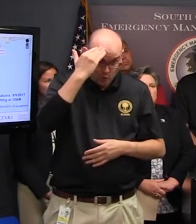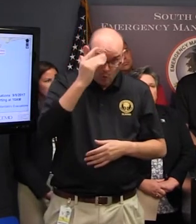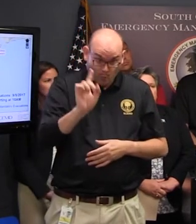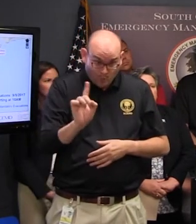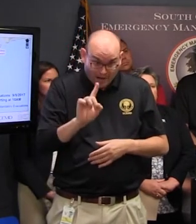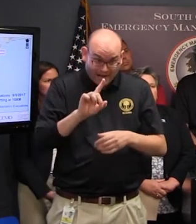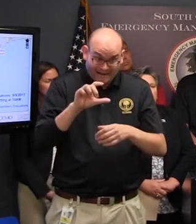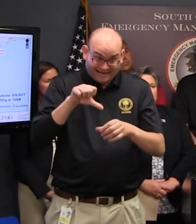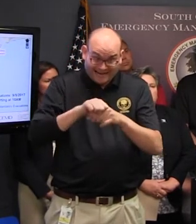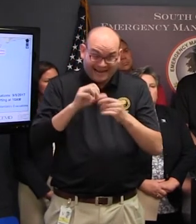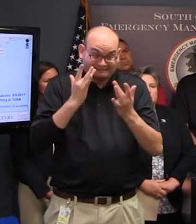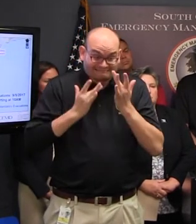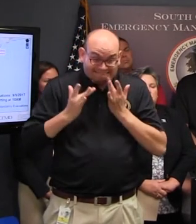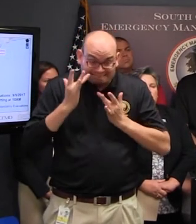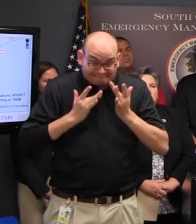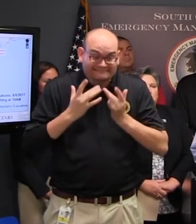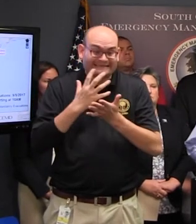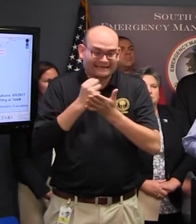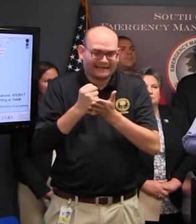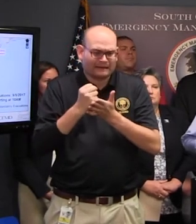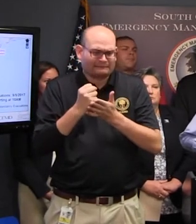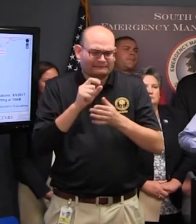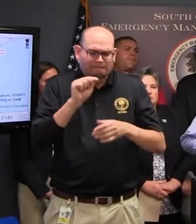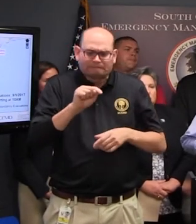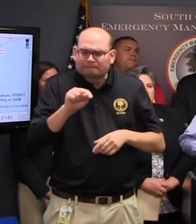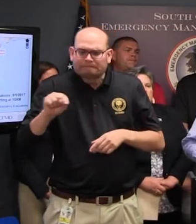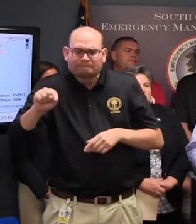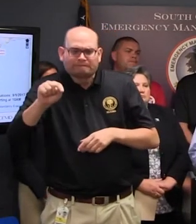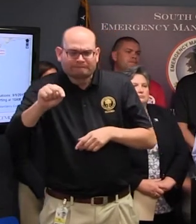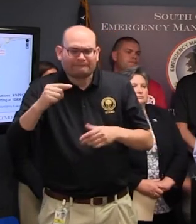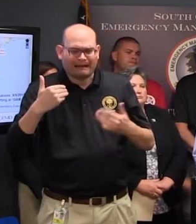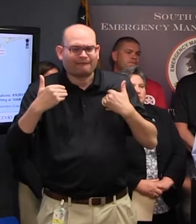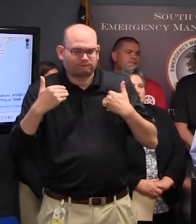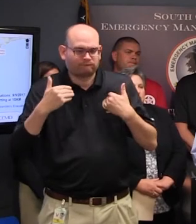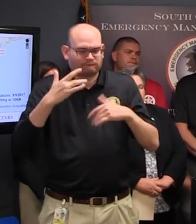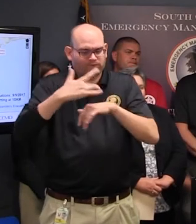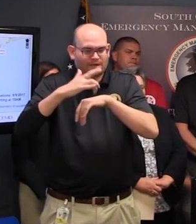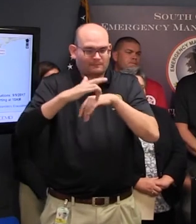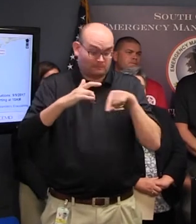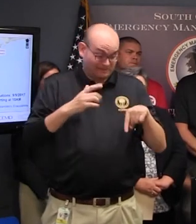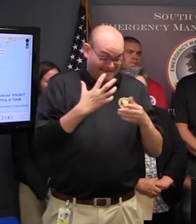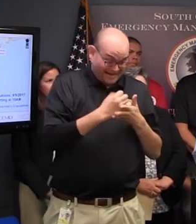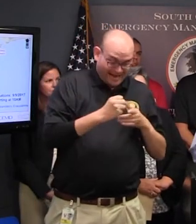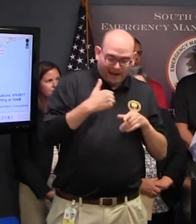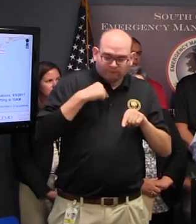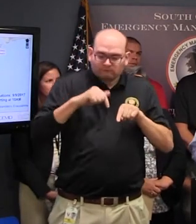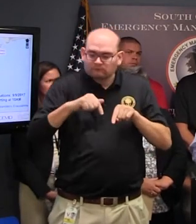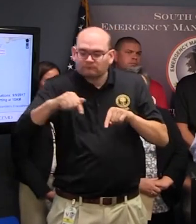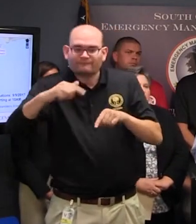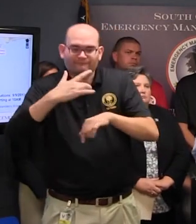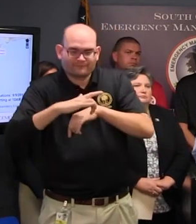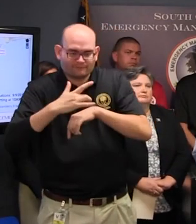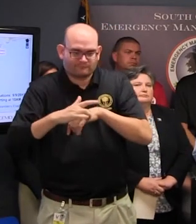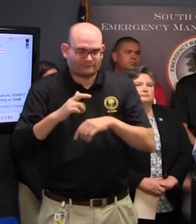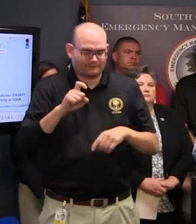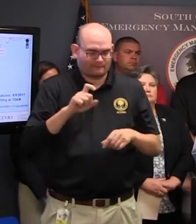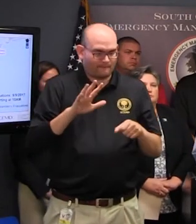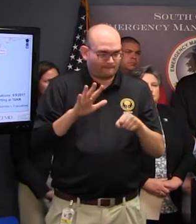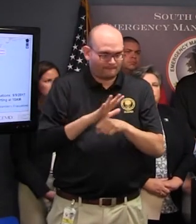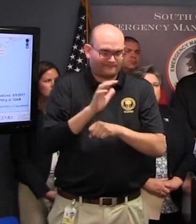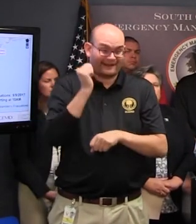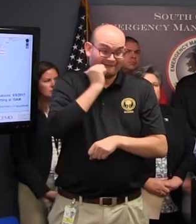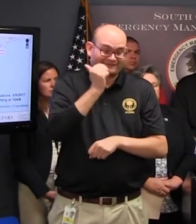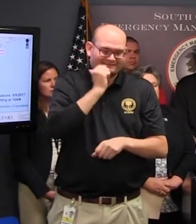another one close by that's got plenty of gas and again we ask people you don't need to be topping off your cars every day it's just not